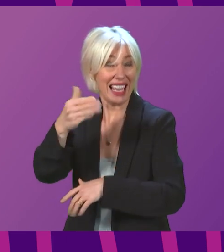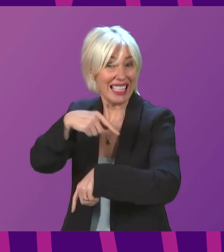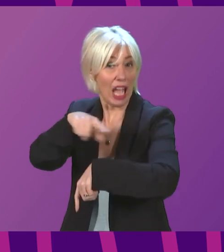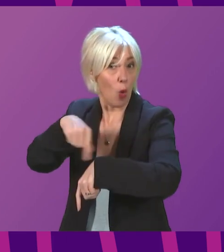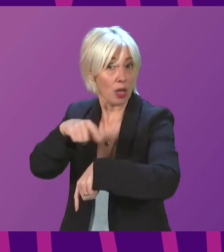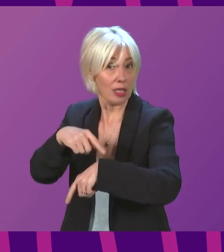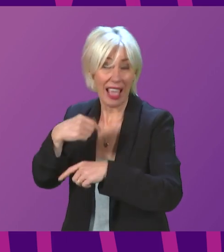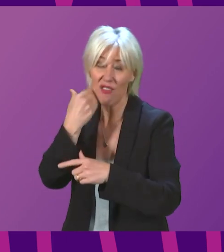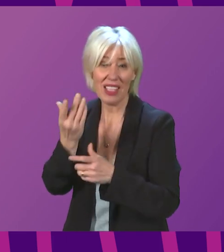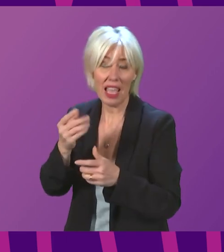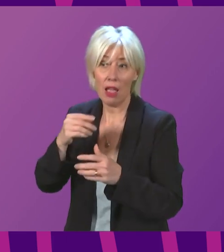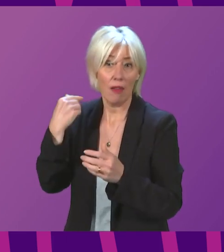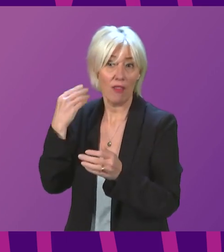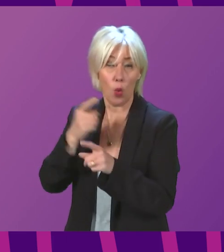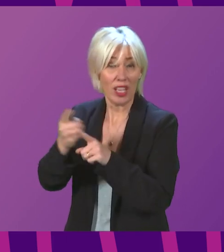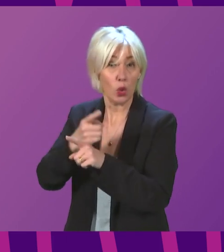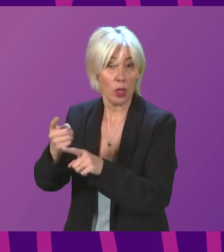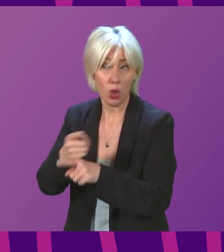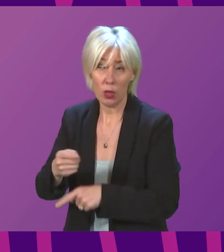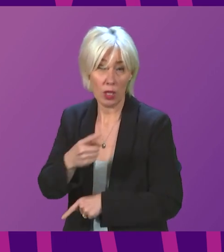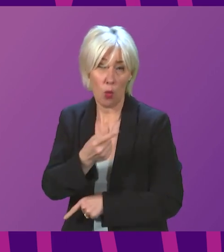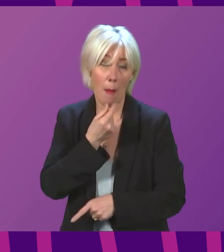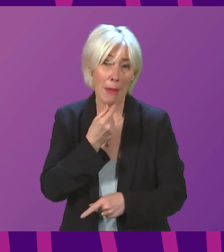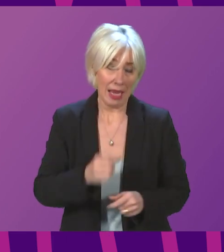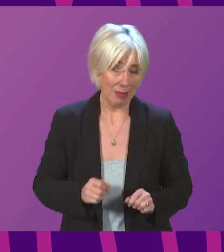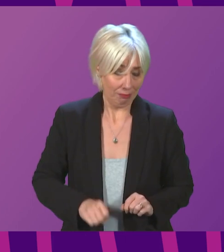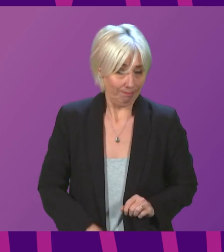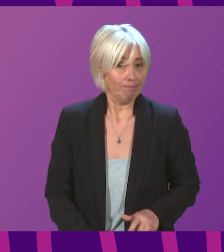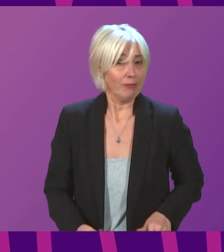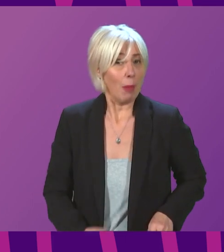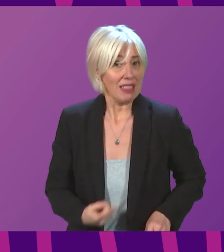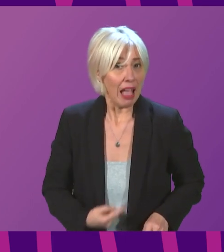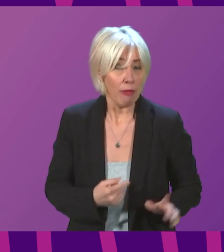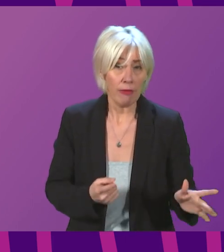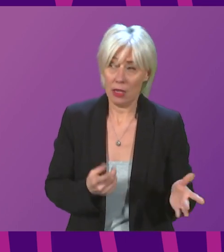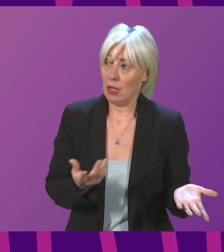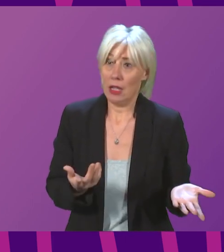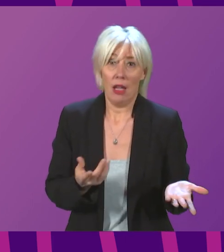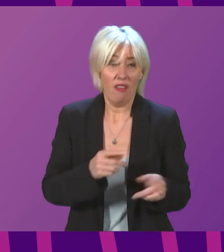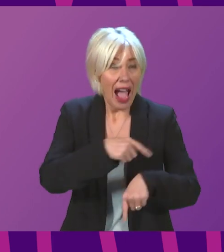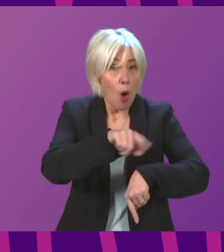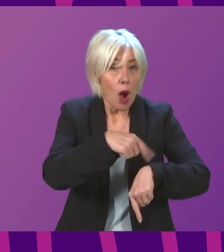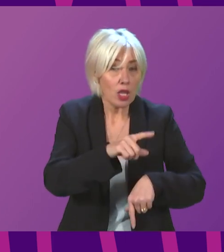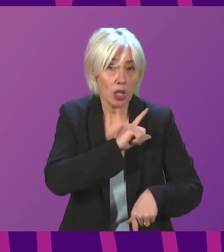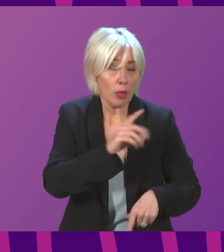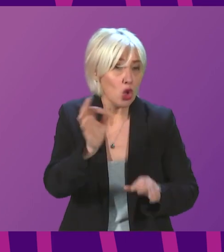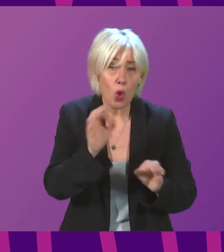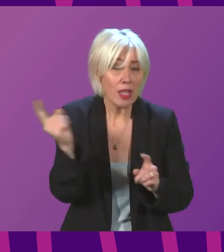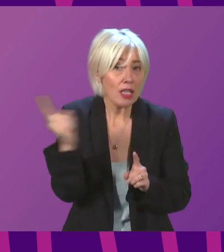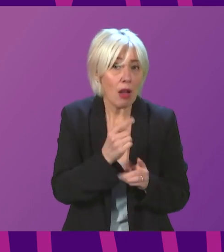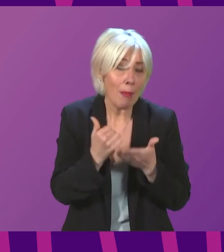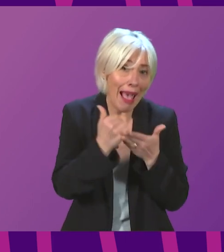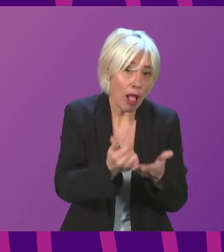weeks while a man was left soiled for hours because there was not a second carer on hand to help change him.